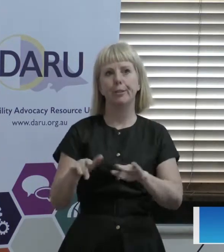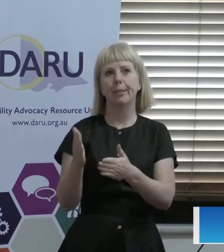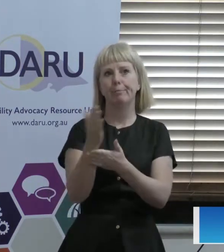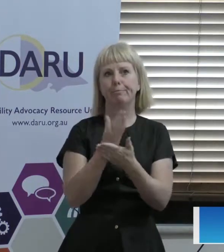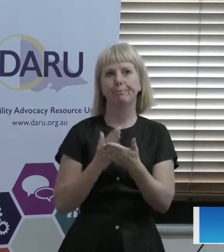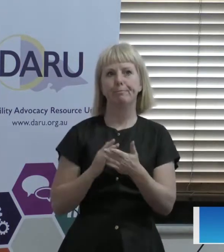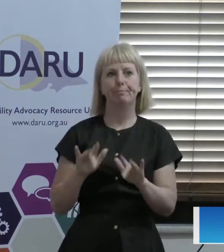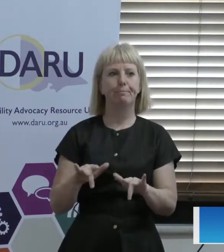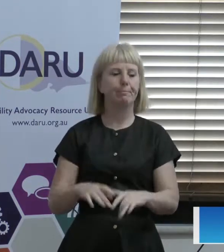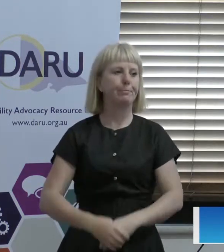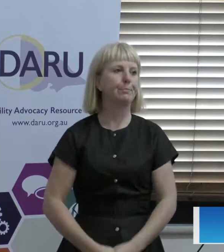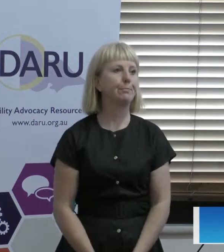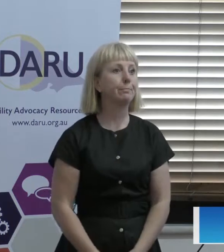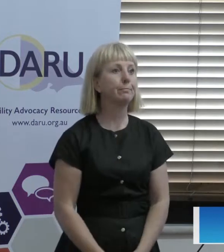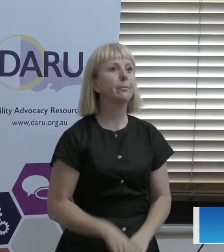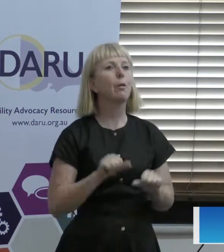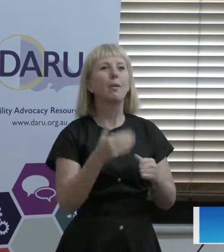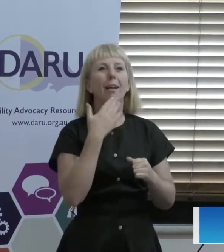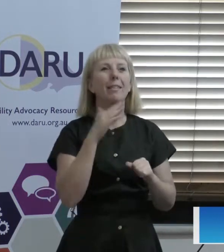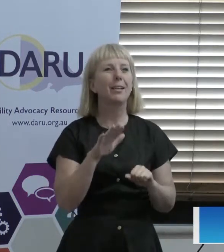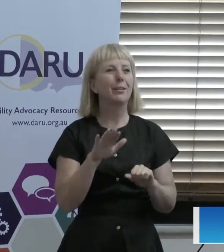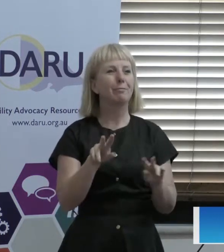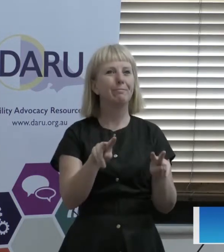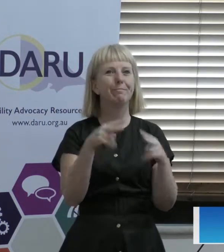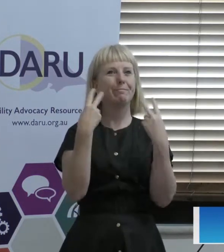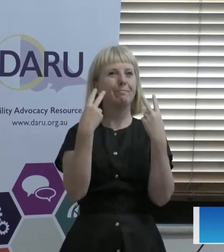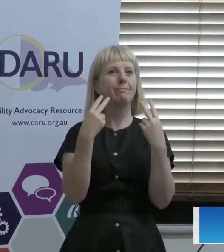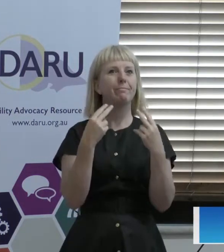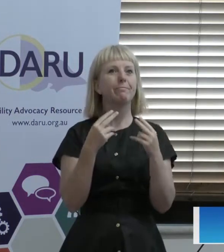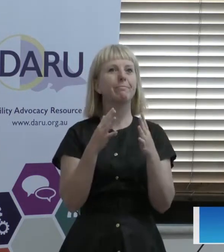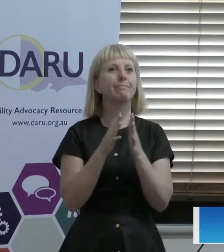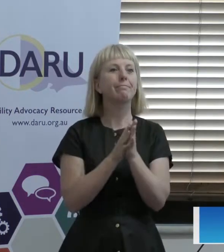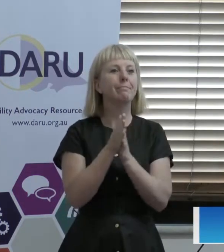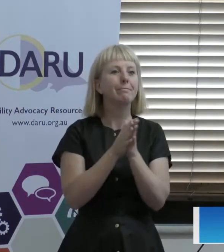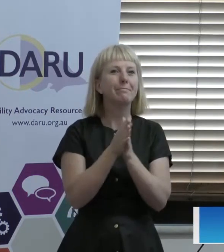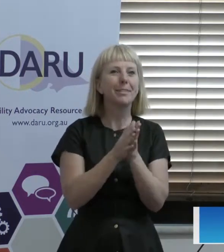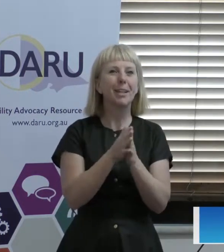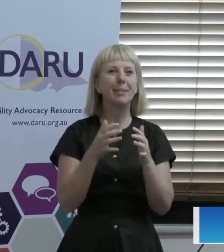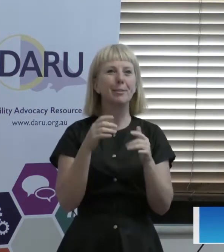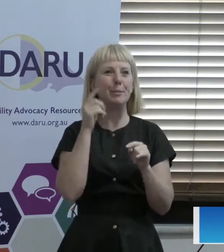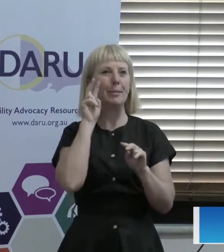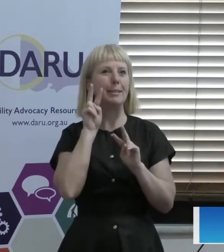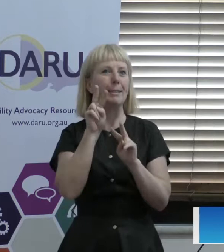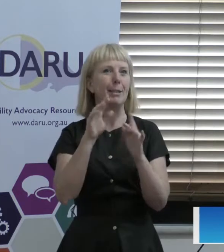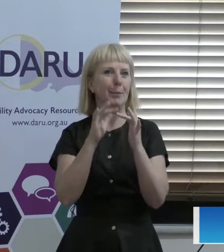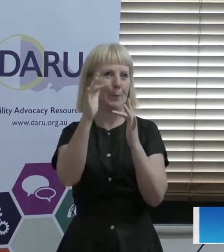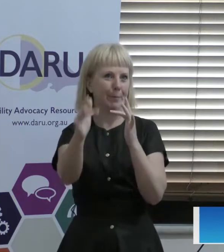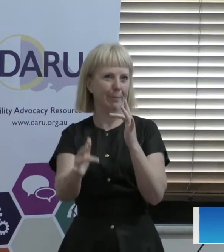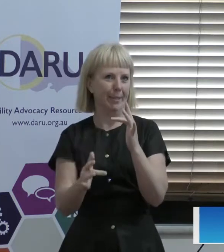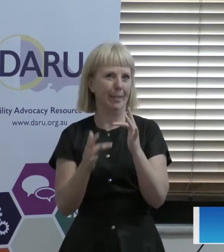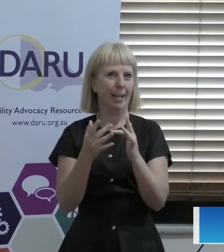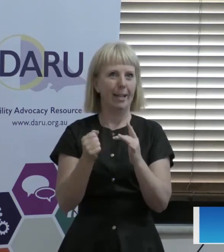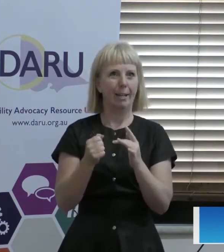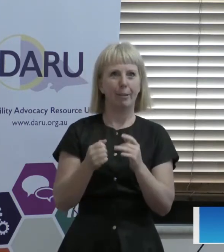So, thank you everyone for your attention. I look forward to seeing you all logging in in a very short space of time and having active